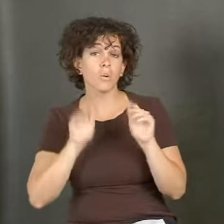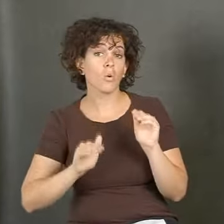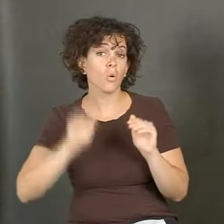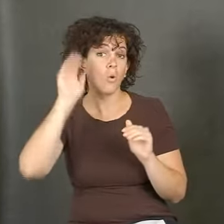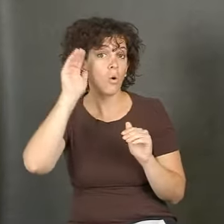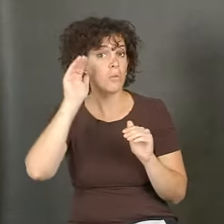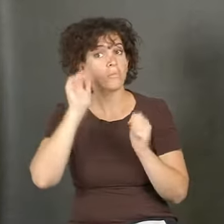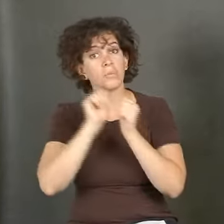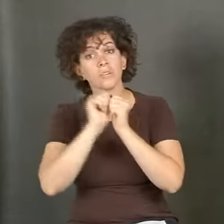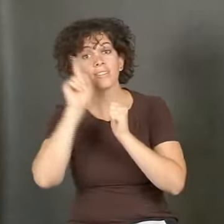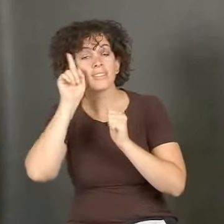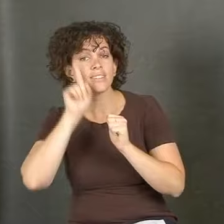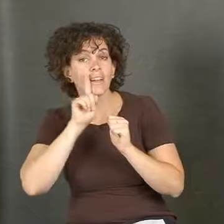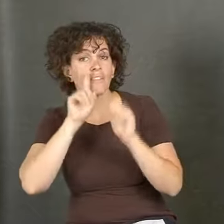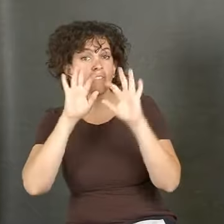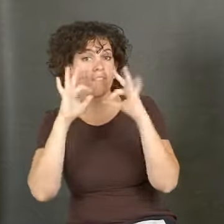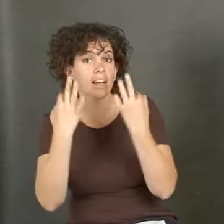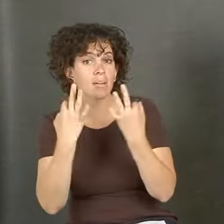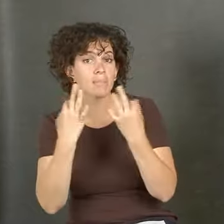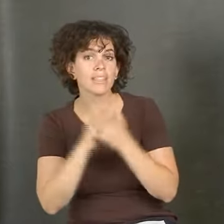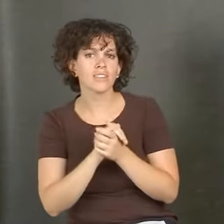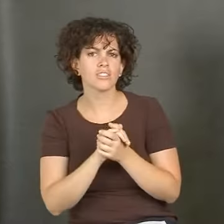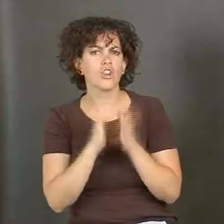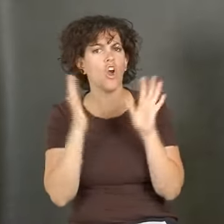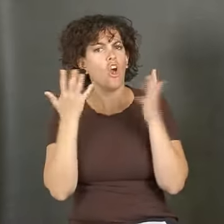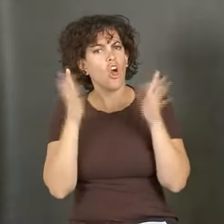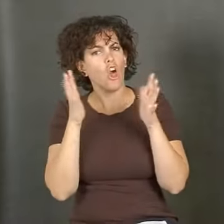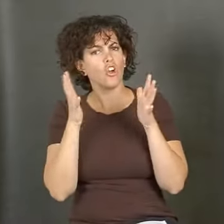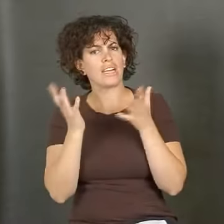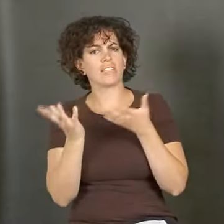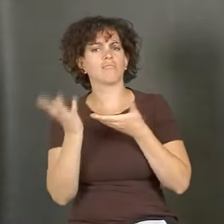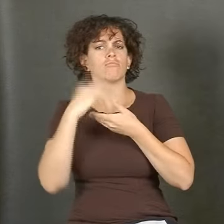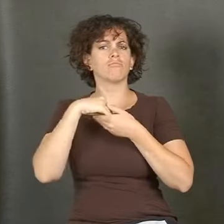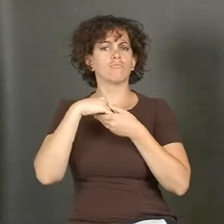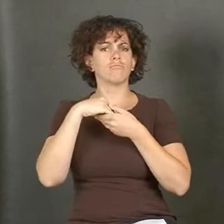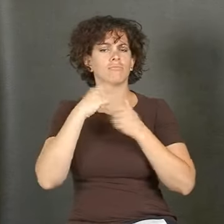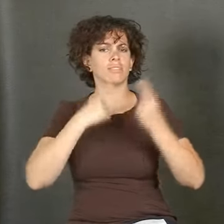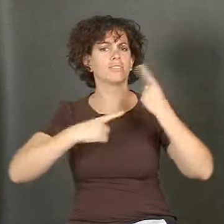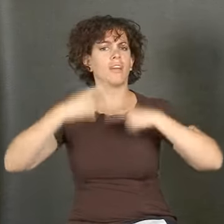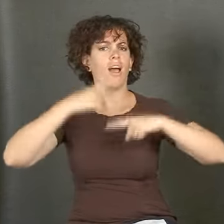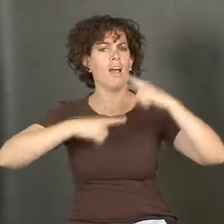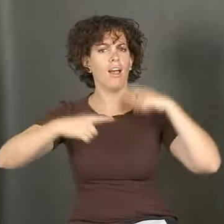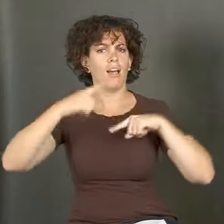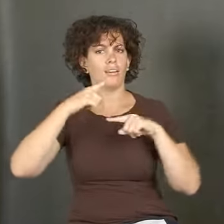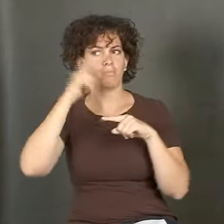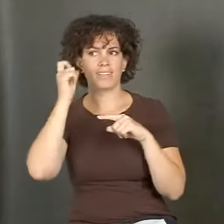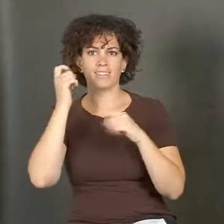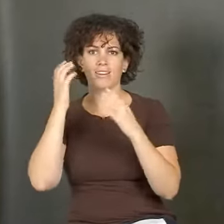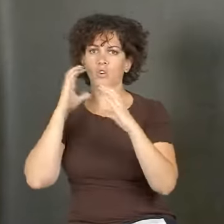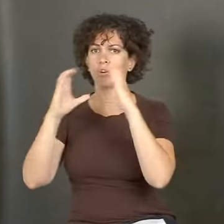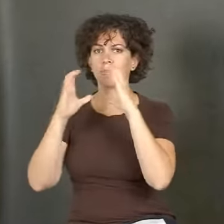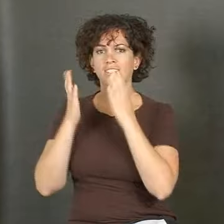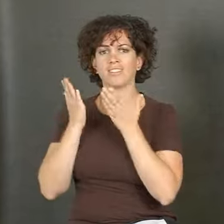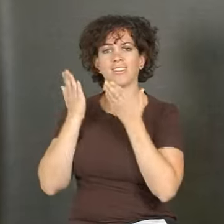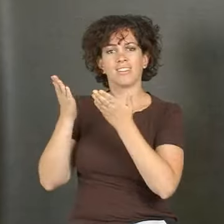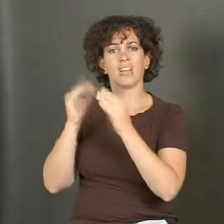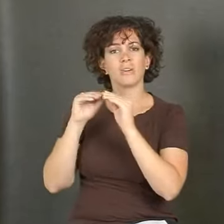Another deaf person might have grown up with deaf family members. So the language you used was there from the beginning